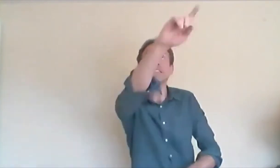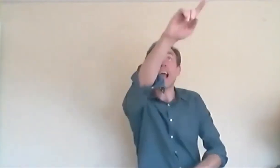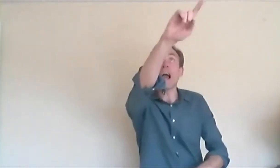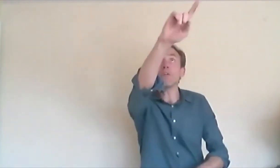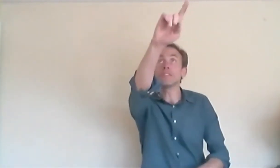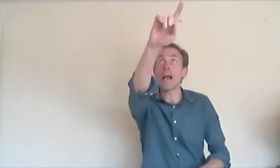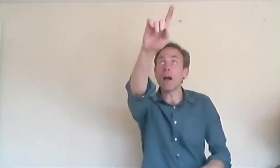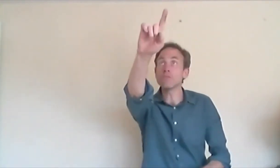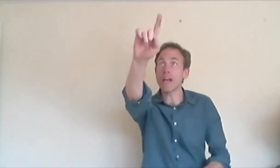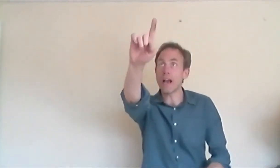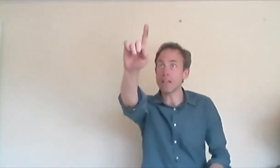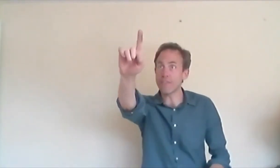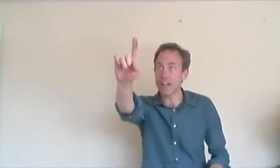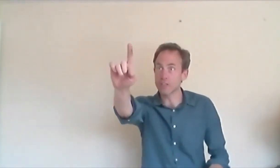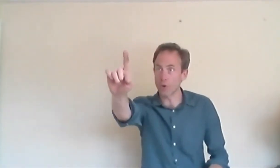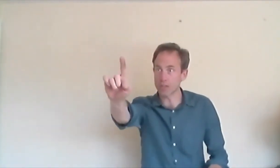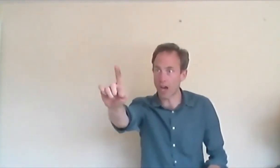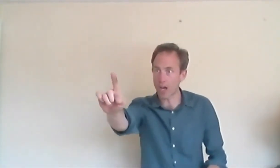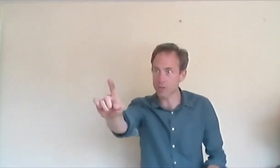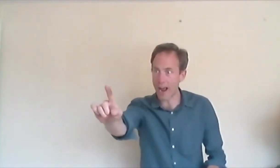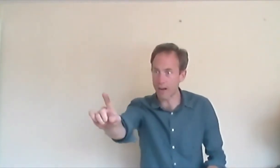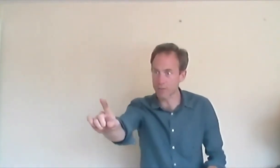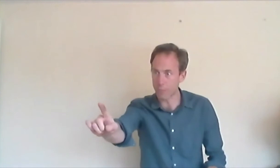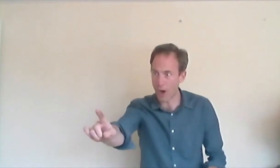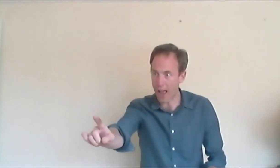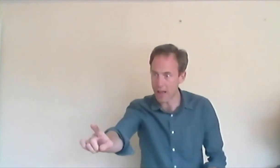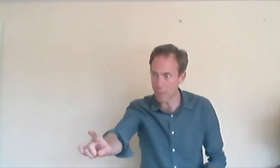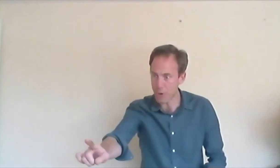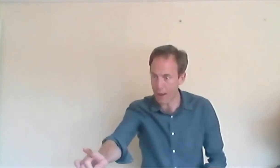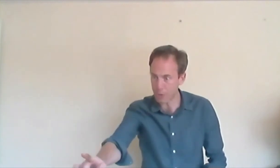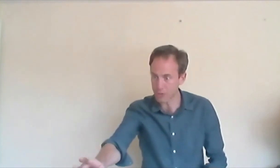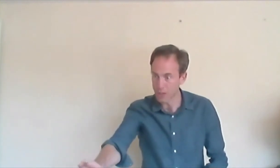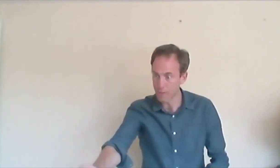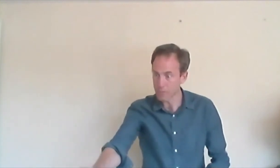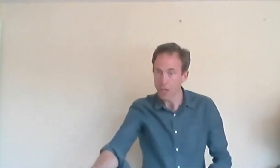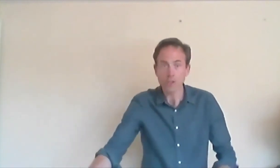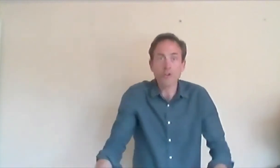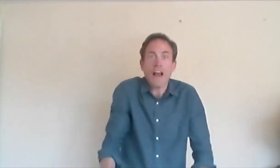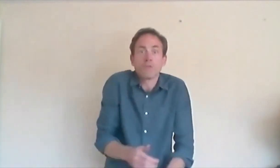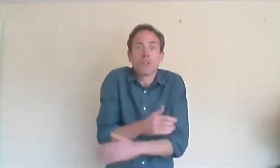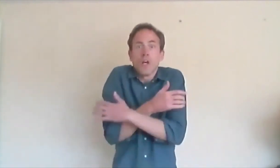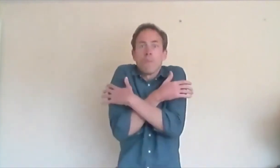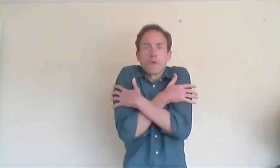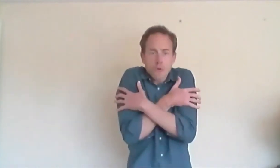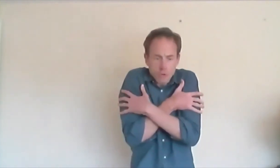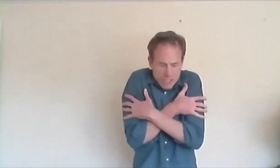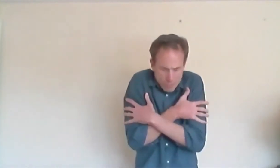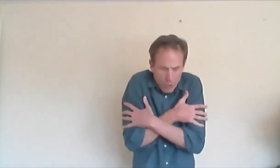Down, down, down, he fell toward the hard ground. The ground bruised his body.